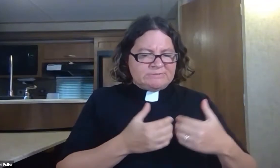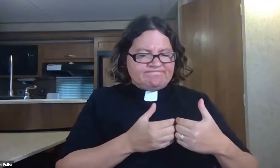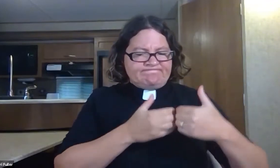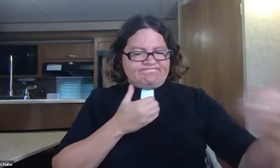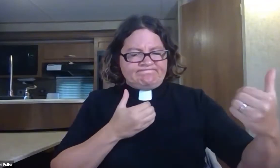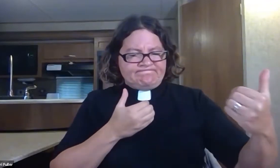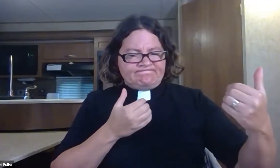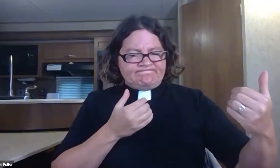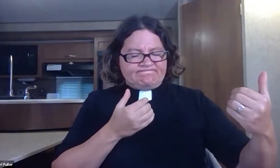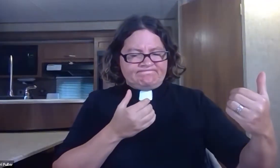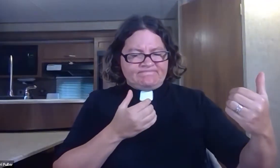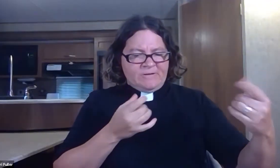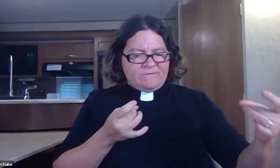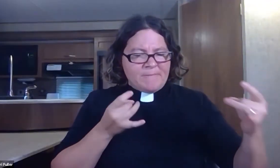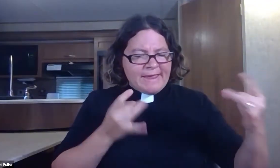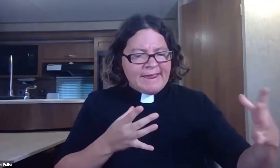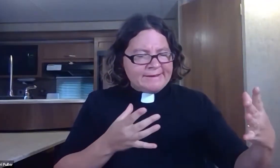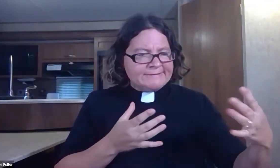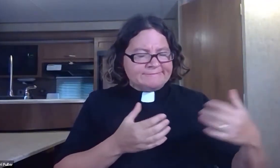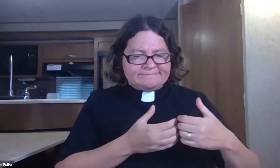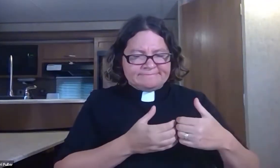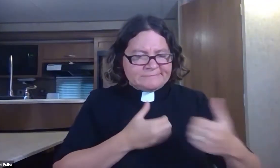for those whose lives are marked by hatred and division